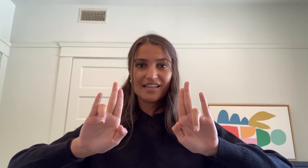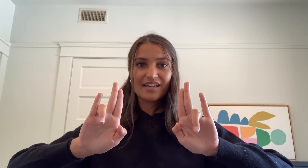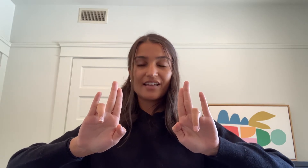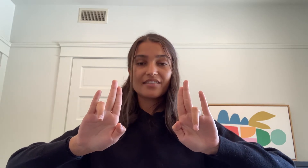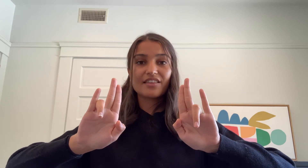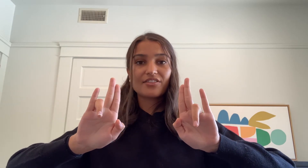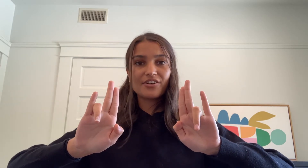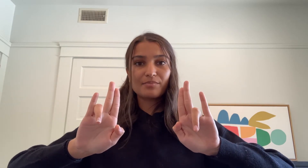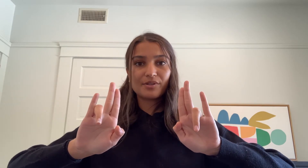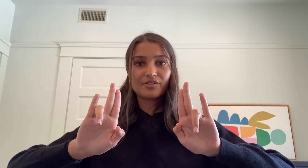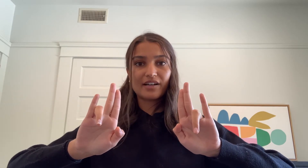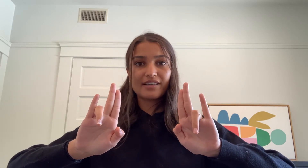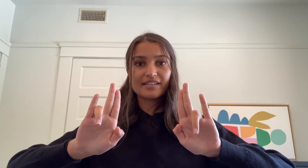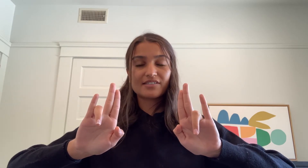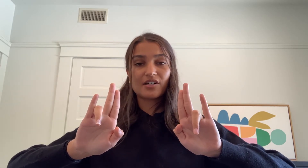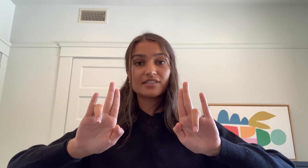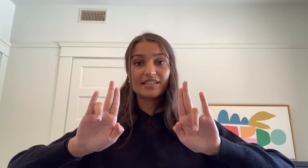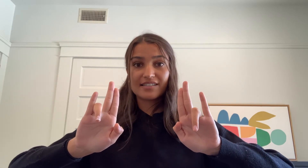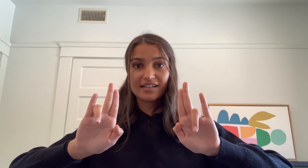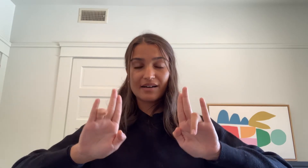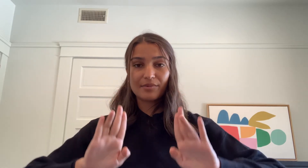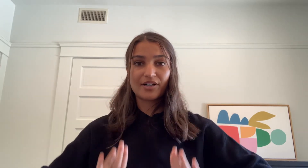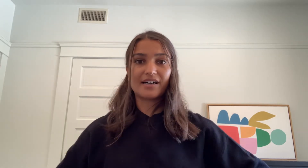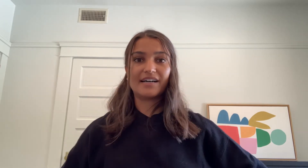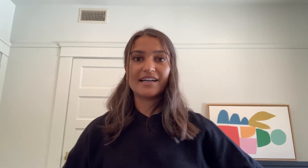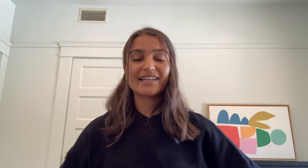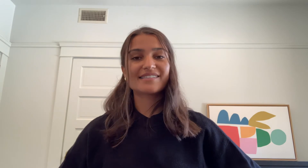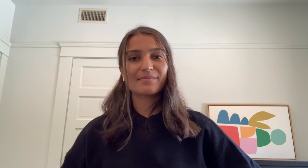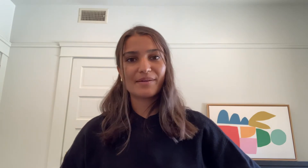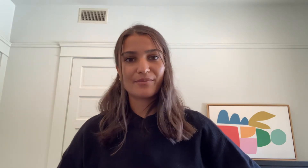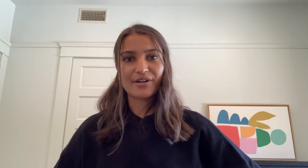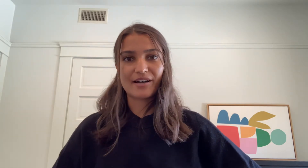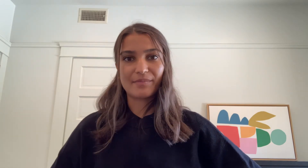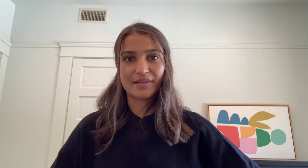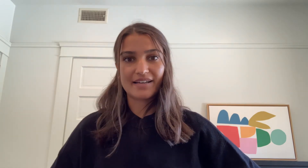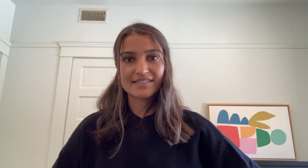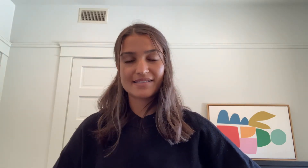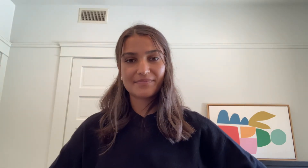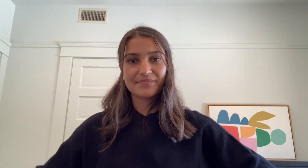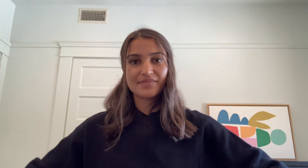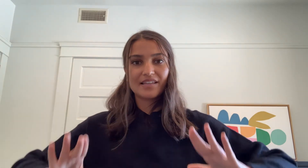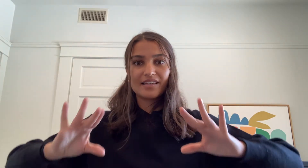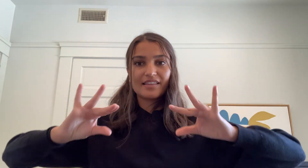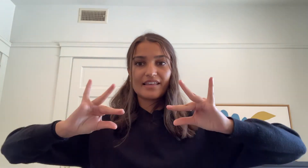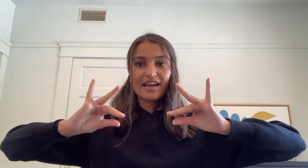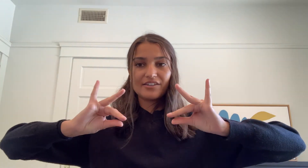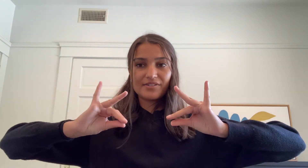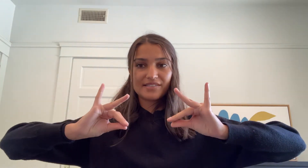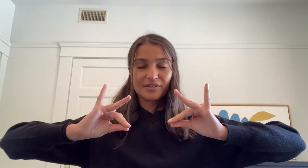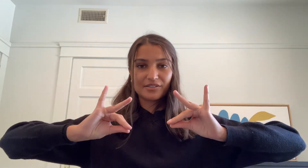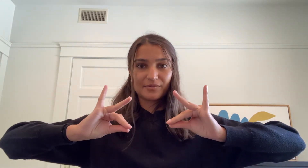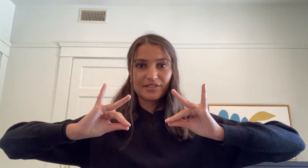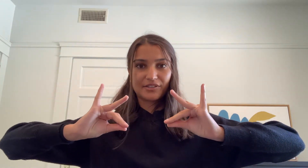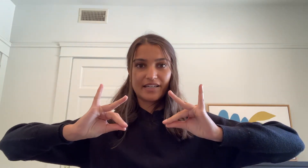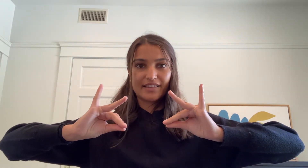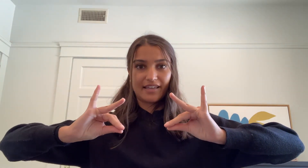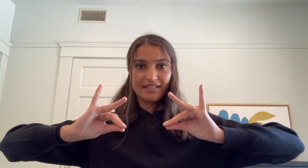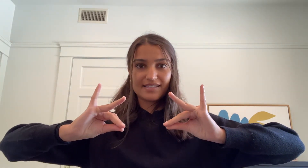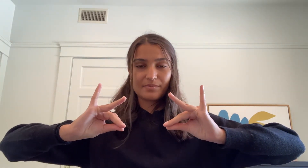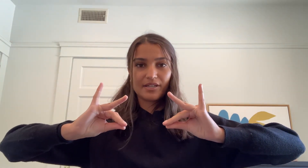The third mudra is called Kataka Mukoha and it's a bit more complex. The end result will look like this but a